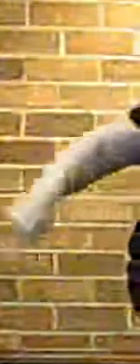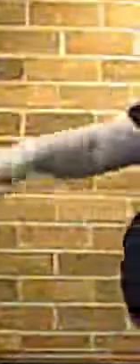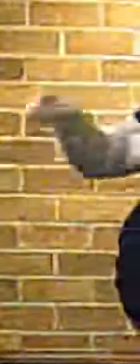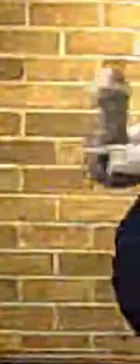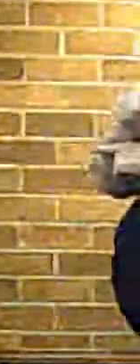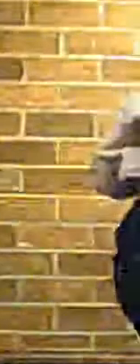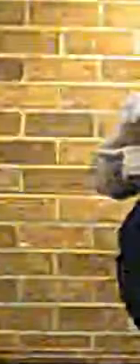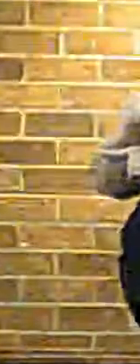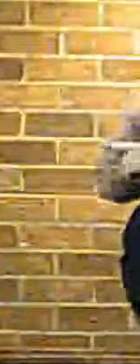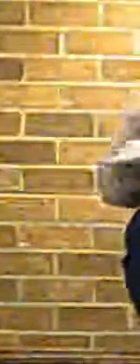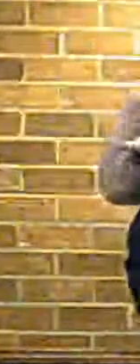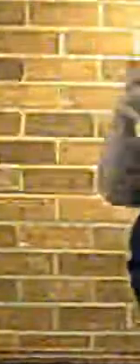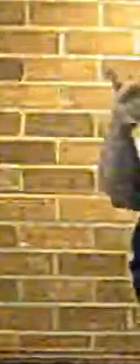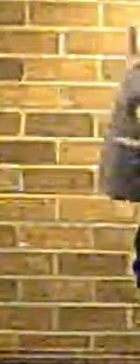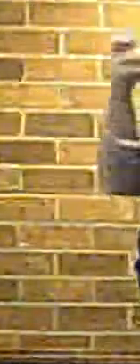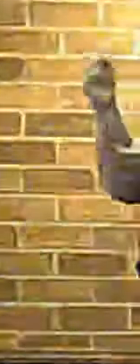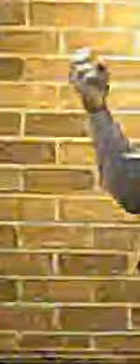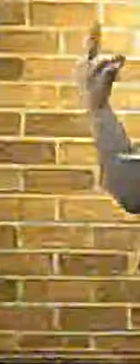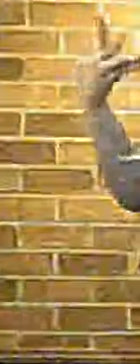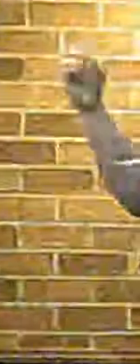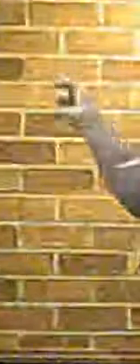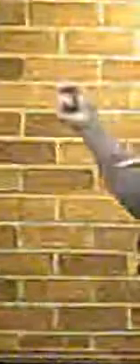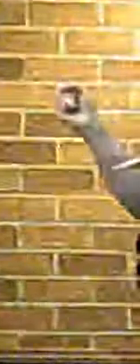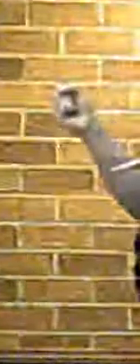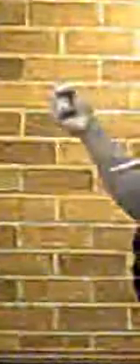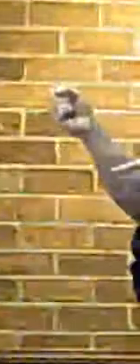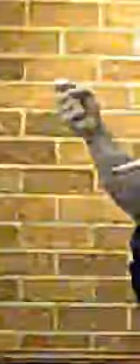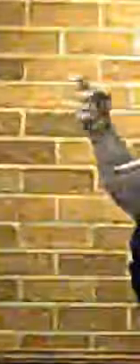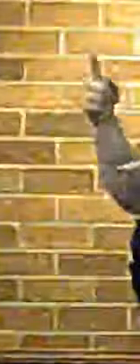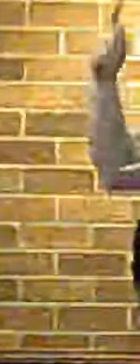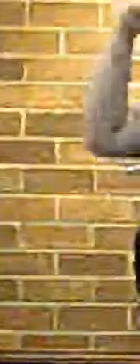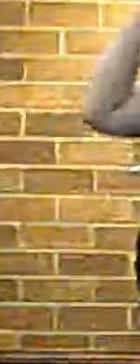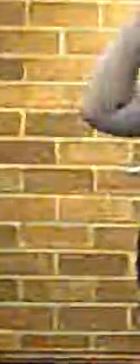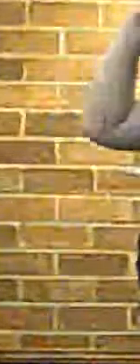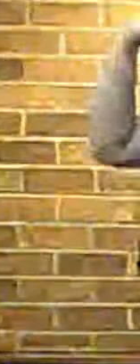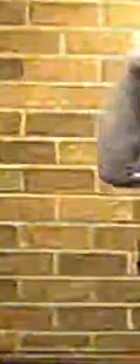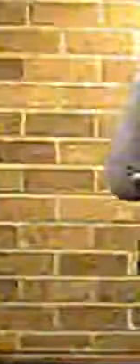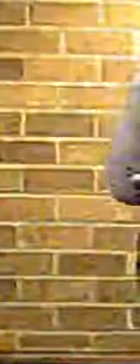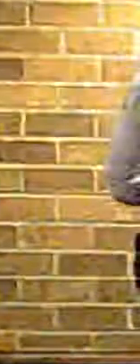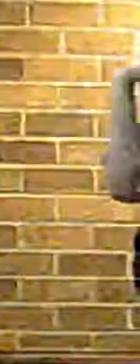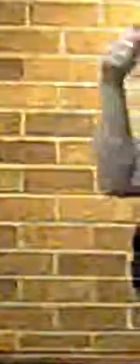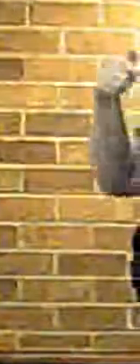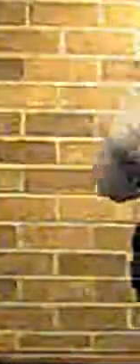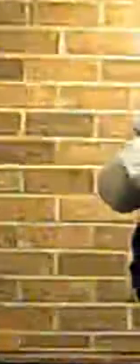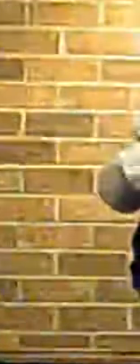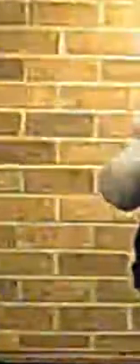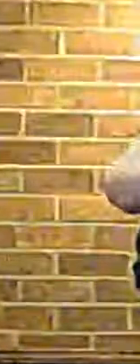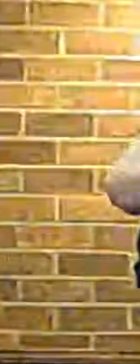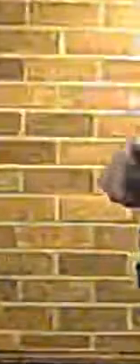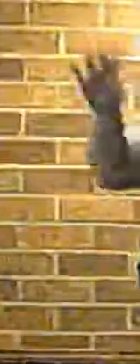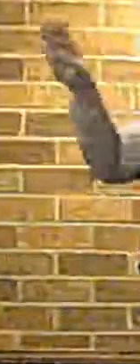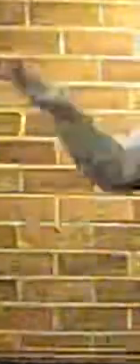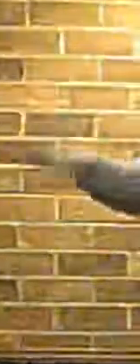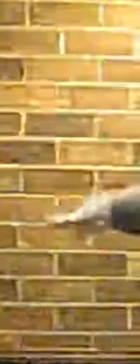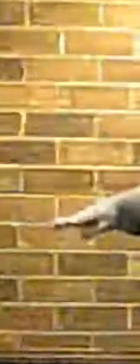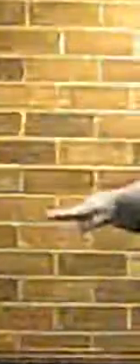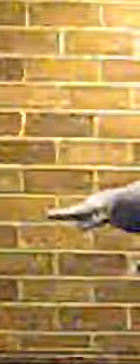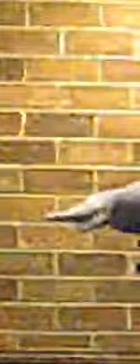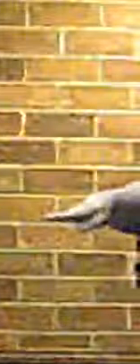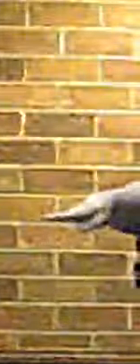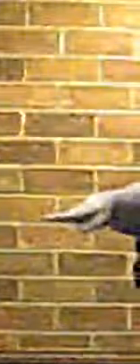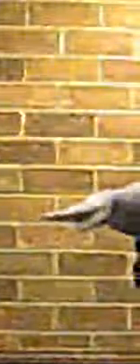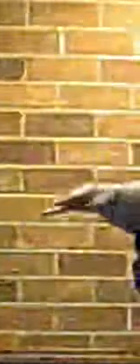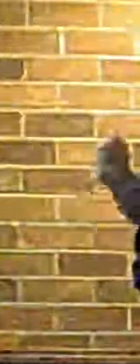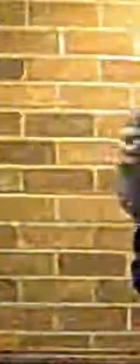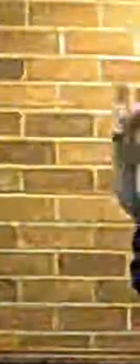until 2020, when they reckon the deficit, and irrespective of